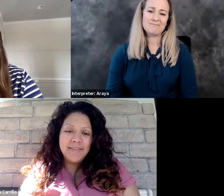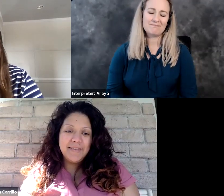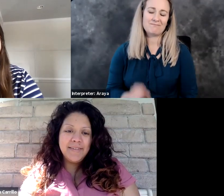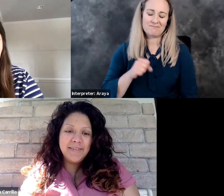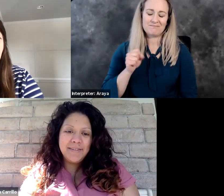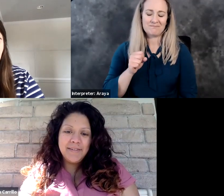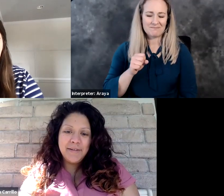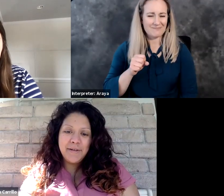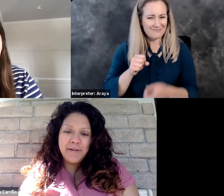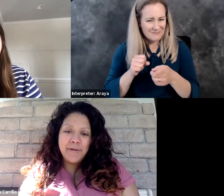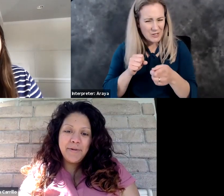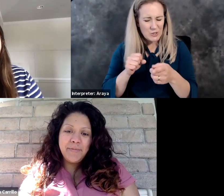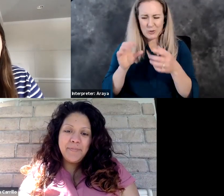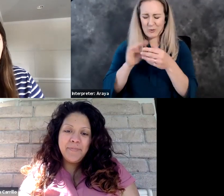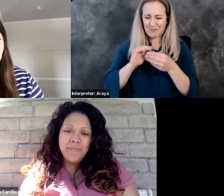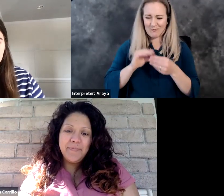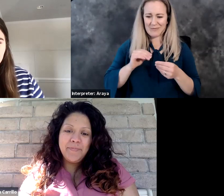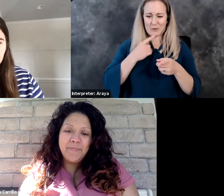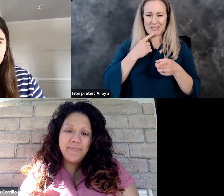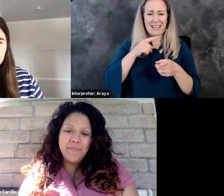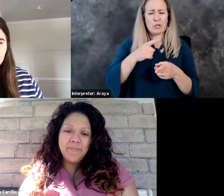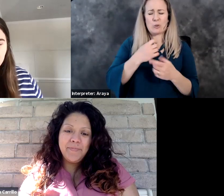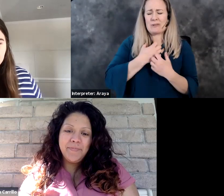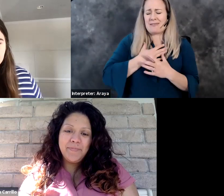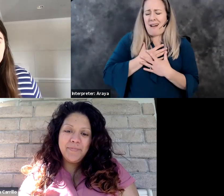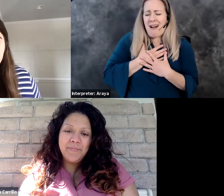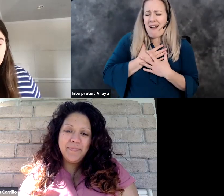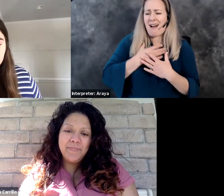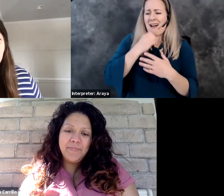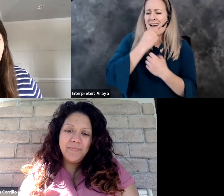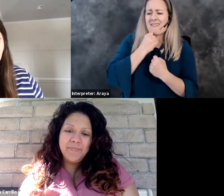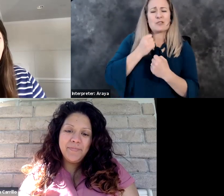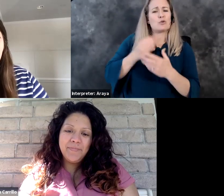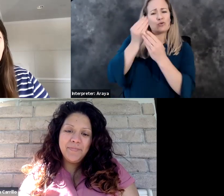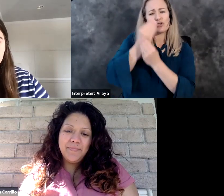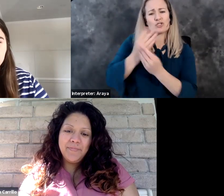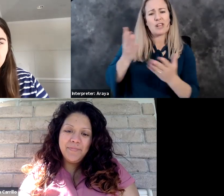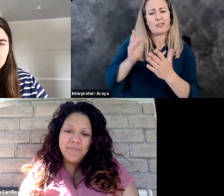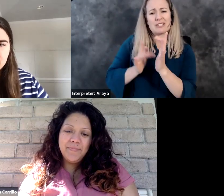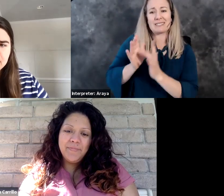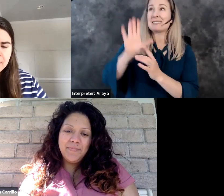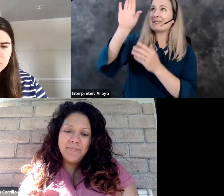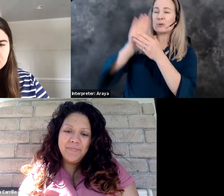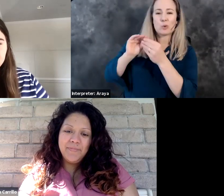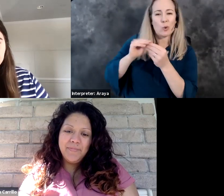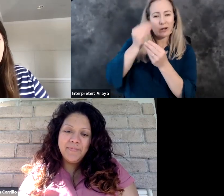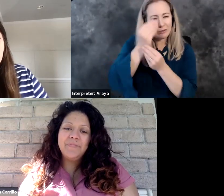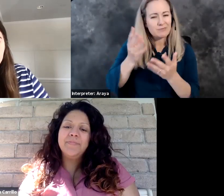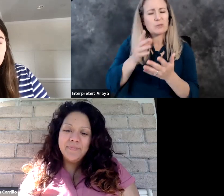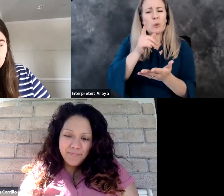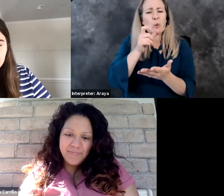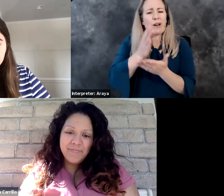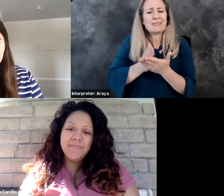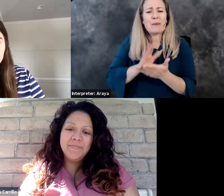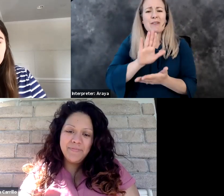You say you've loved sharing Jesus and his story. Who are those some of those people that you've tried to engage with and share